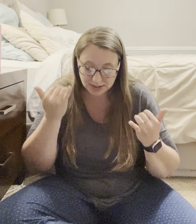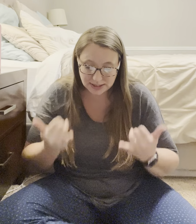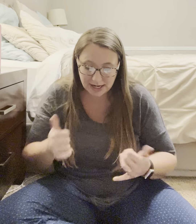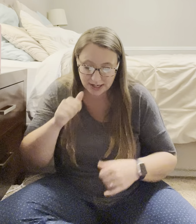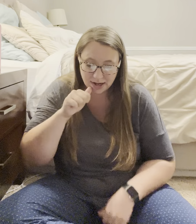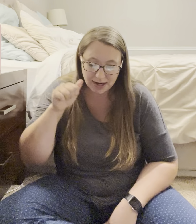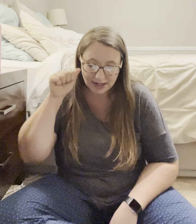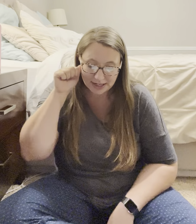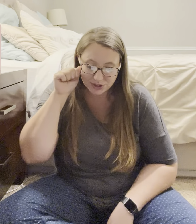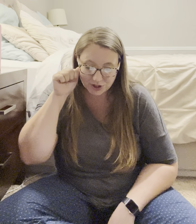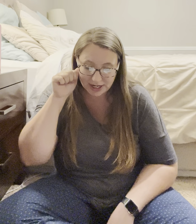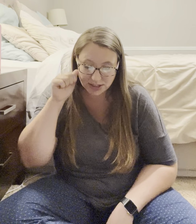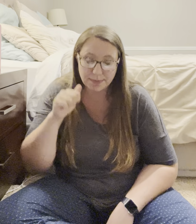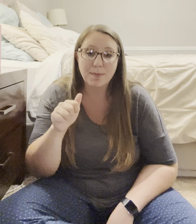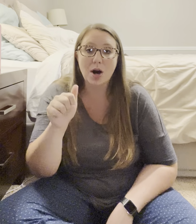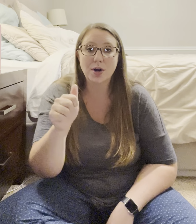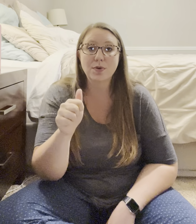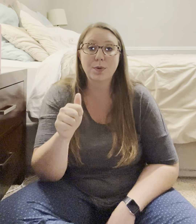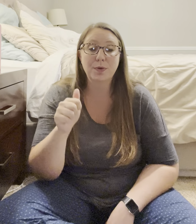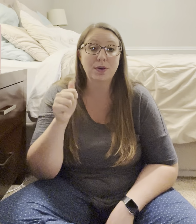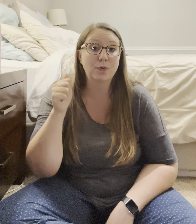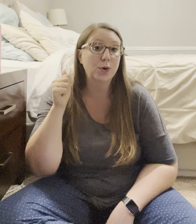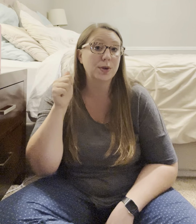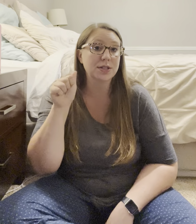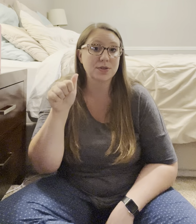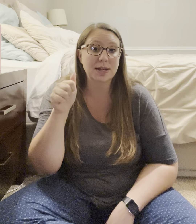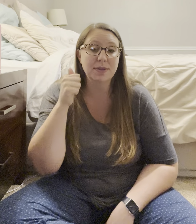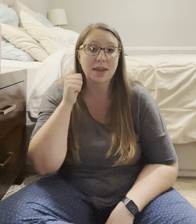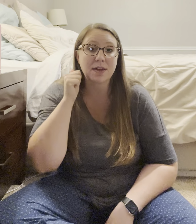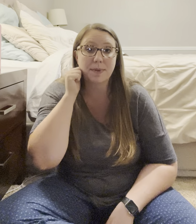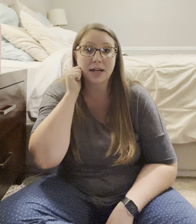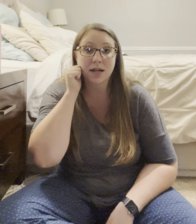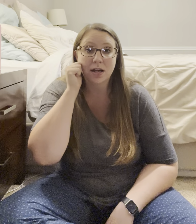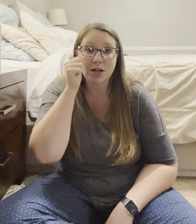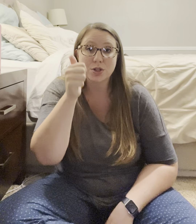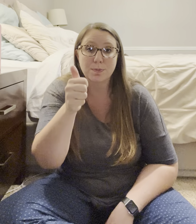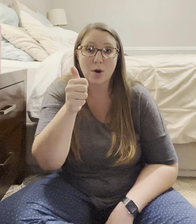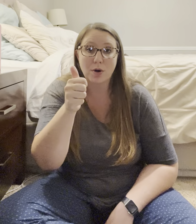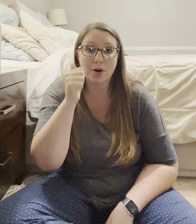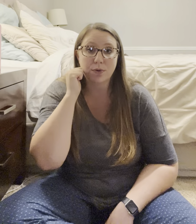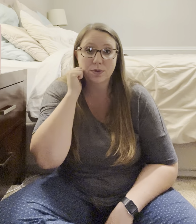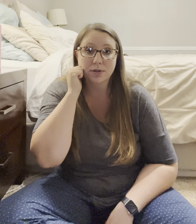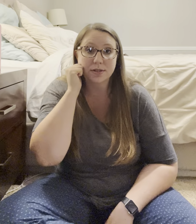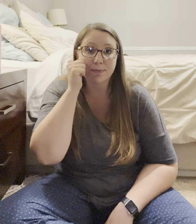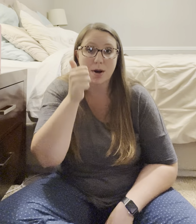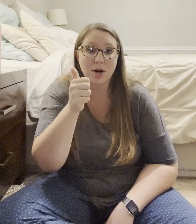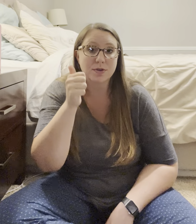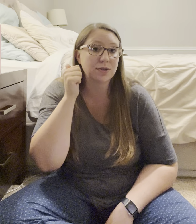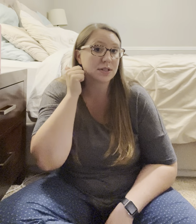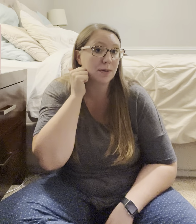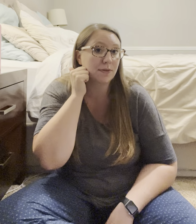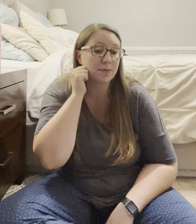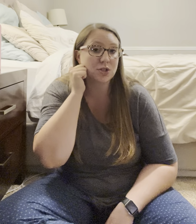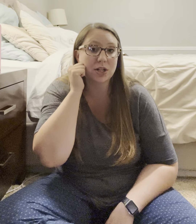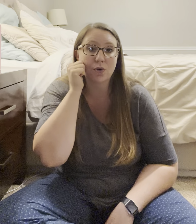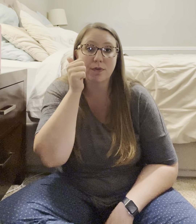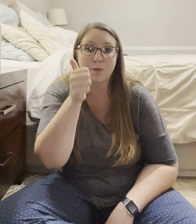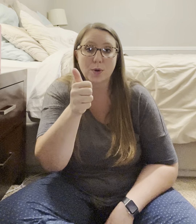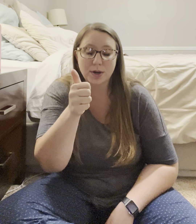Today. Yesterday. Tomorrow. We're moving forward. So, same thing. Thumb hand. Tomorrow. Tomorrow. So, it's going from the chin going forward.